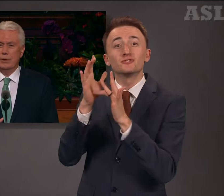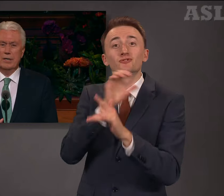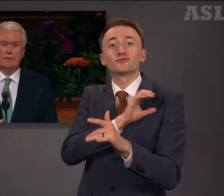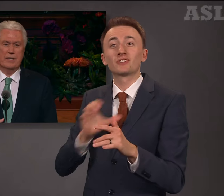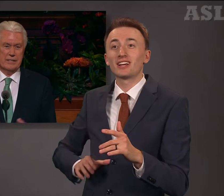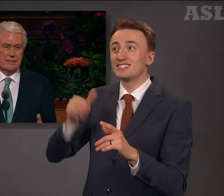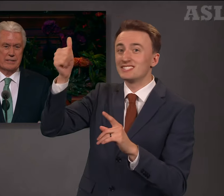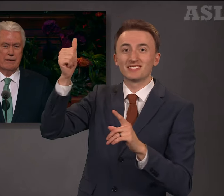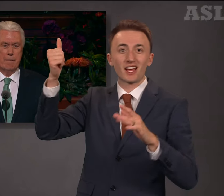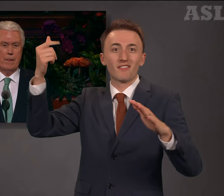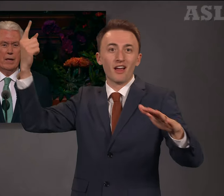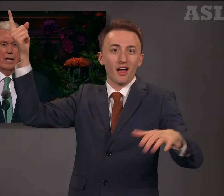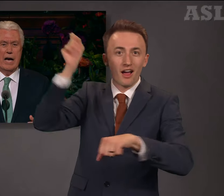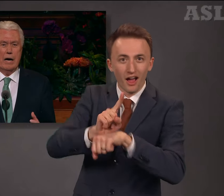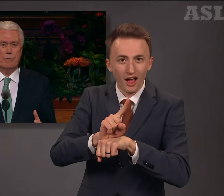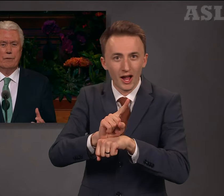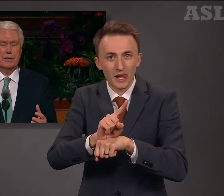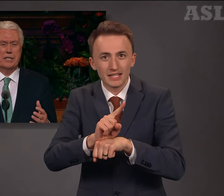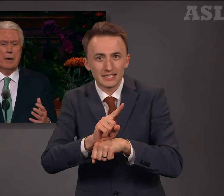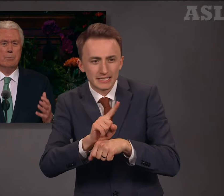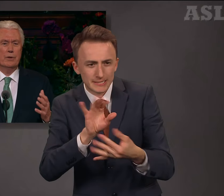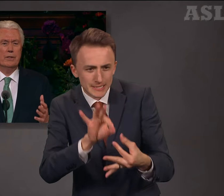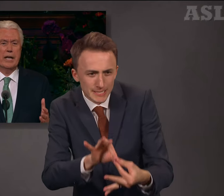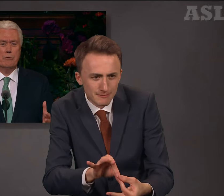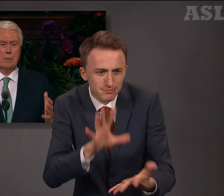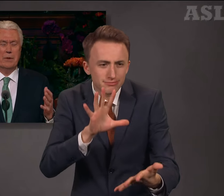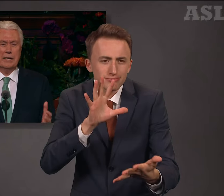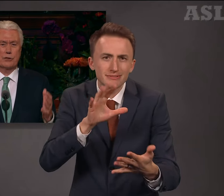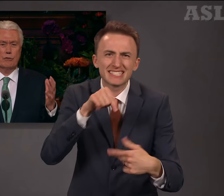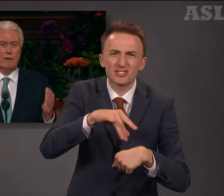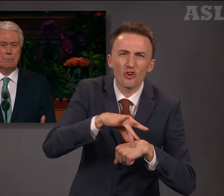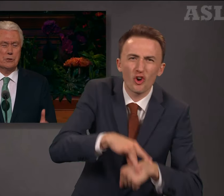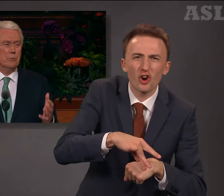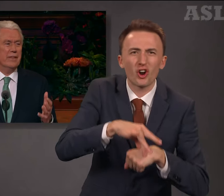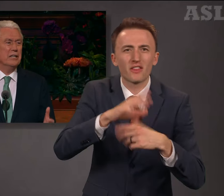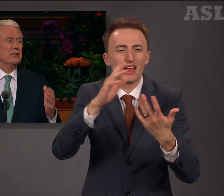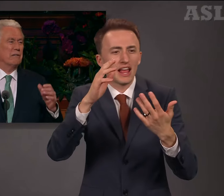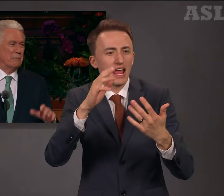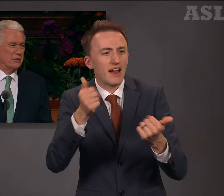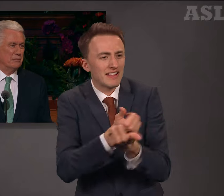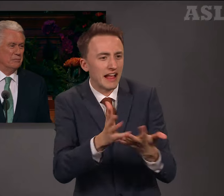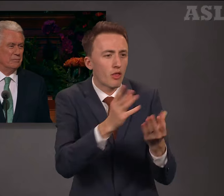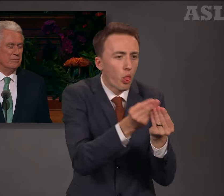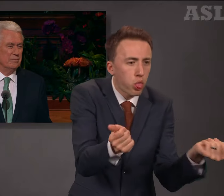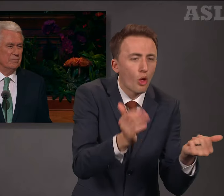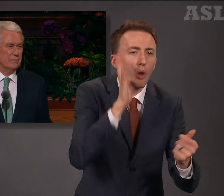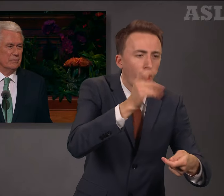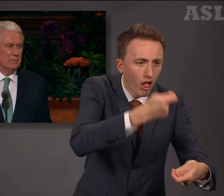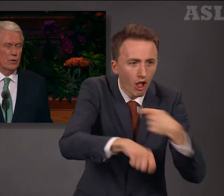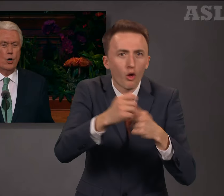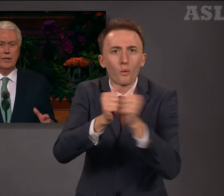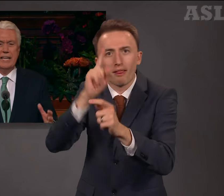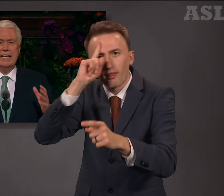lift us out of the temple and replace corruption with incorruption. Only He